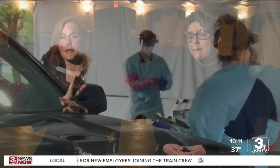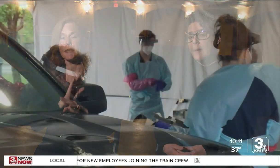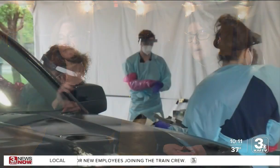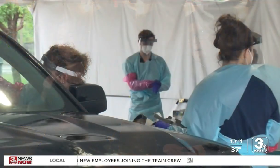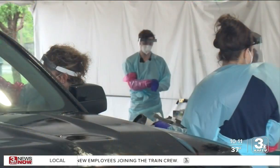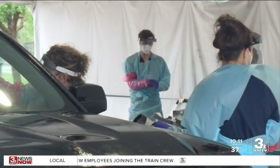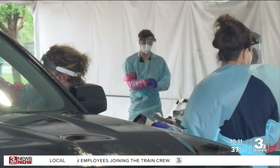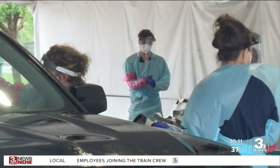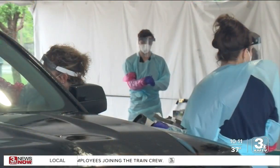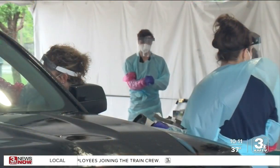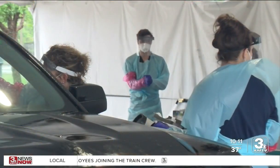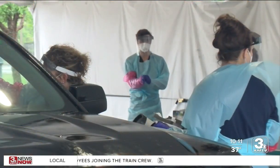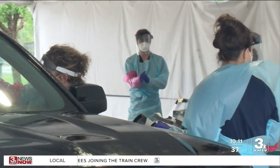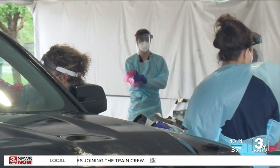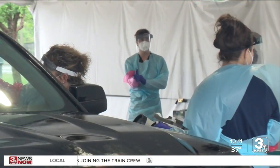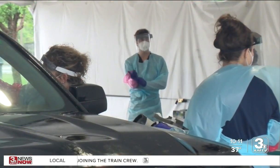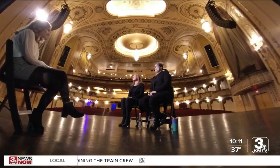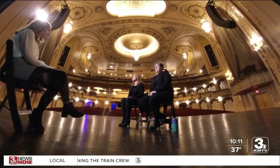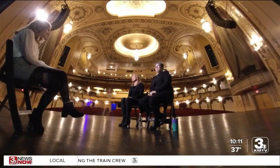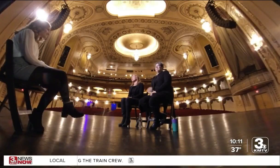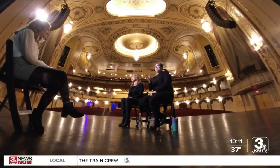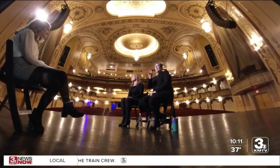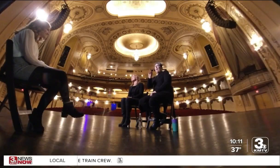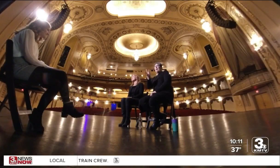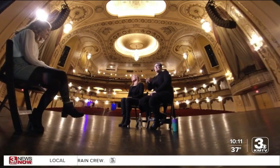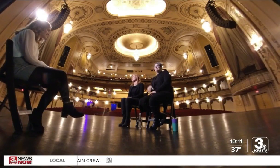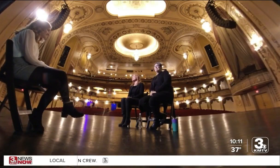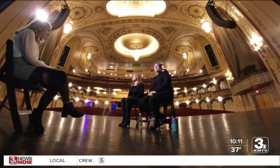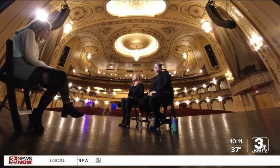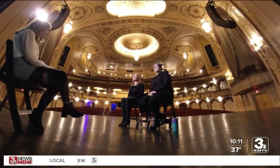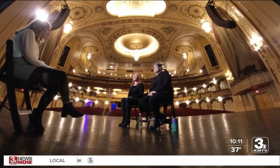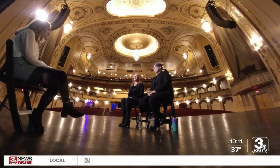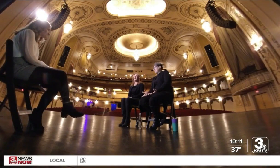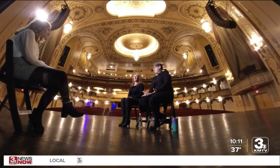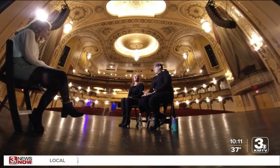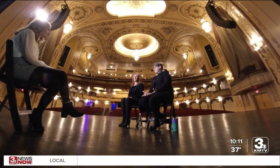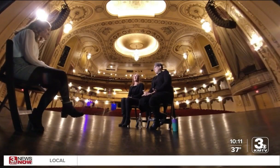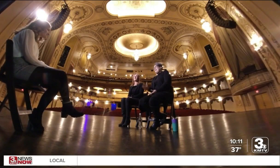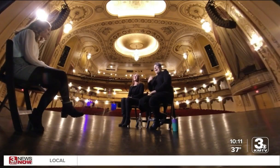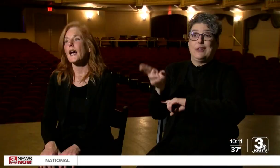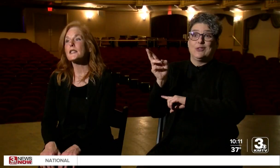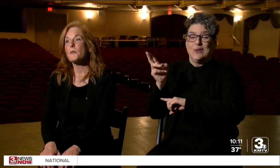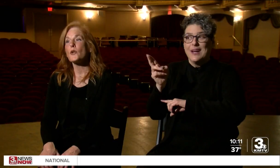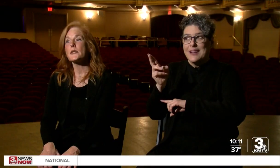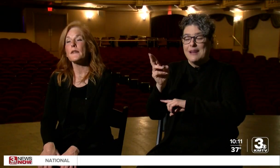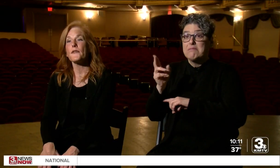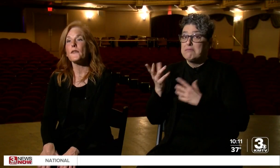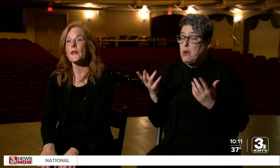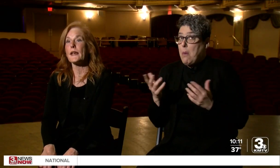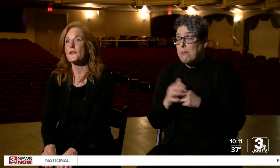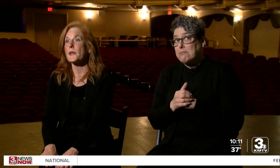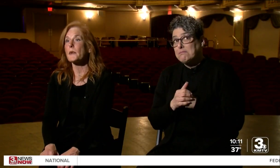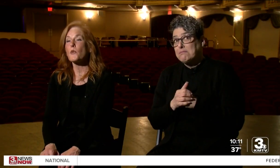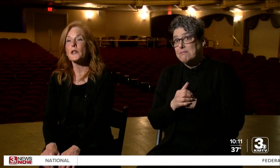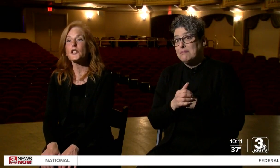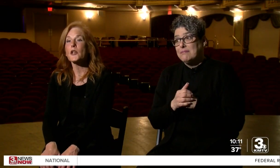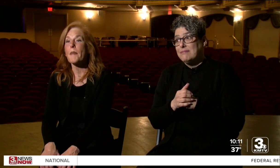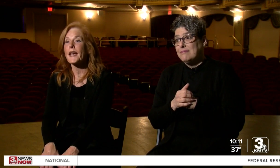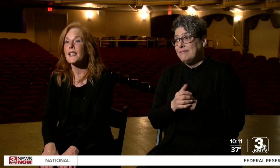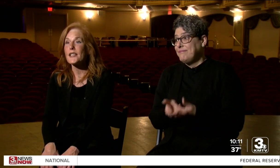a part of history. Wow. I guess I just hadn't really thought about it. I suppose if somebody wanted to look back